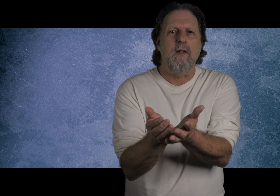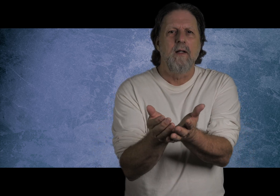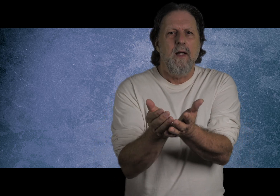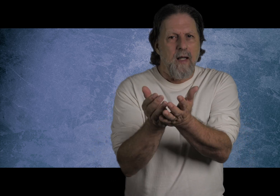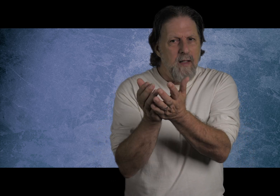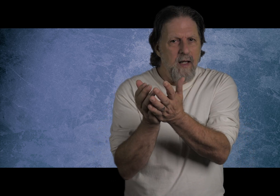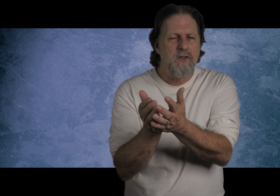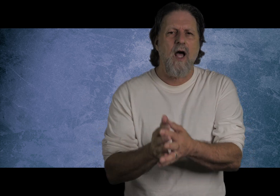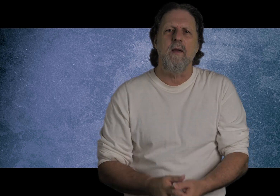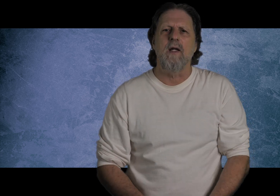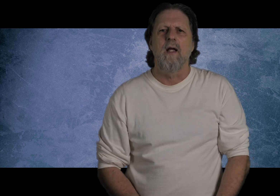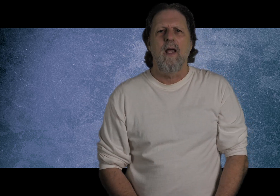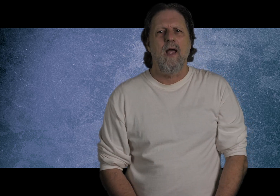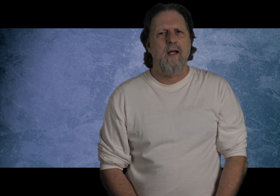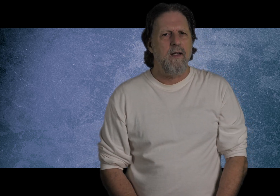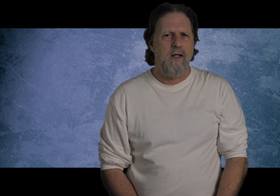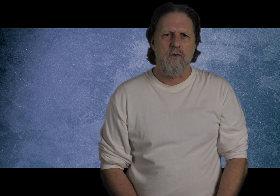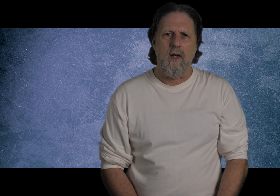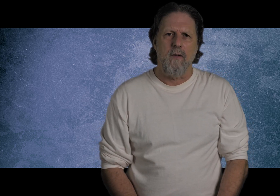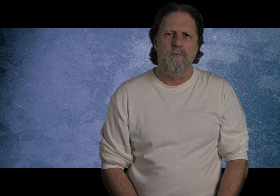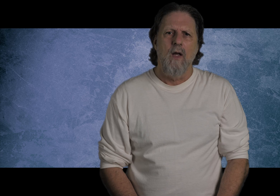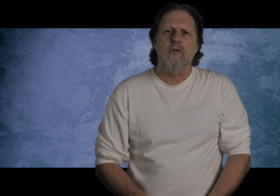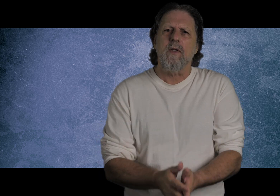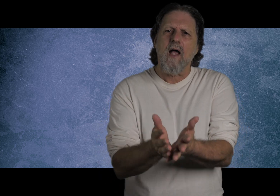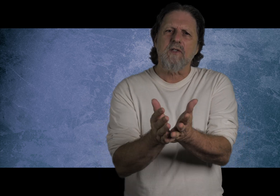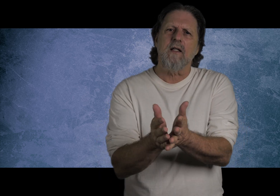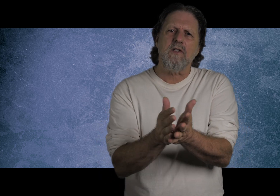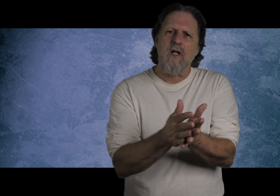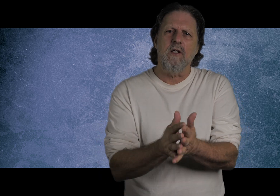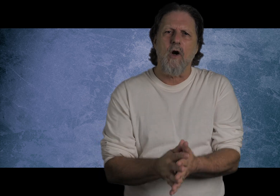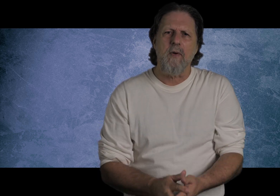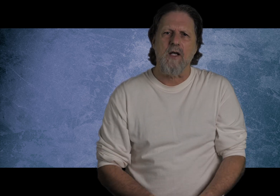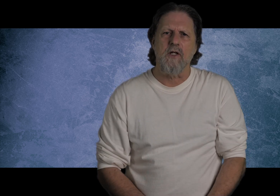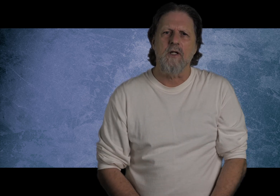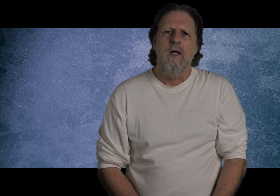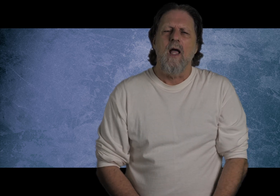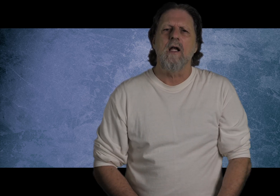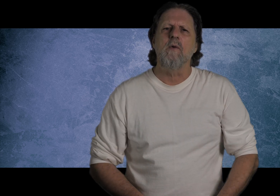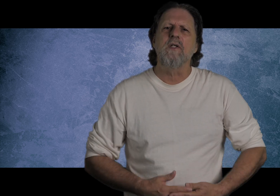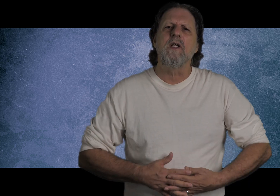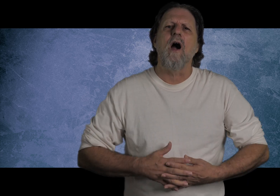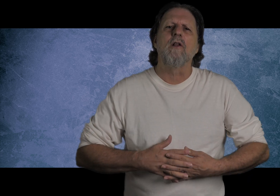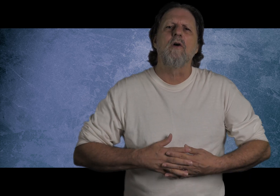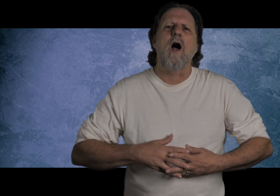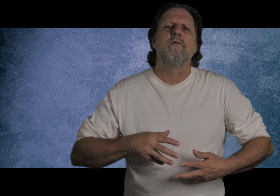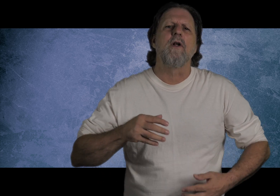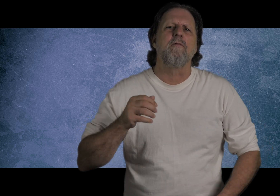in his timing and in his way. So, with that said, let's dig into our passage. And here we see our Lord offering a